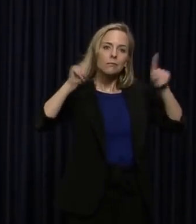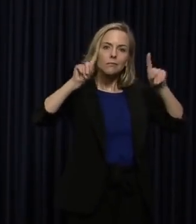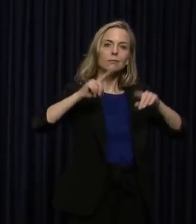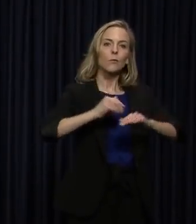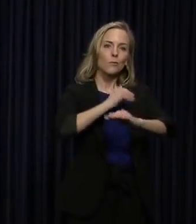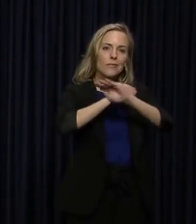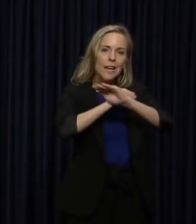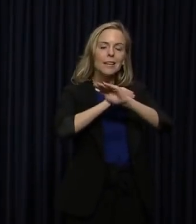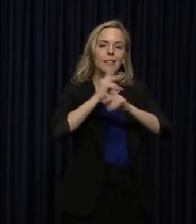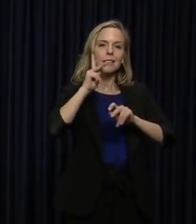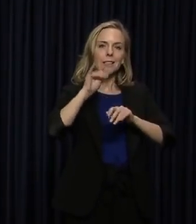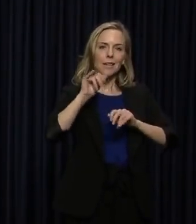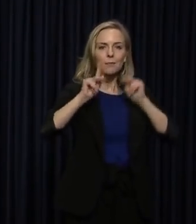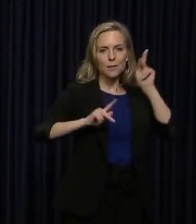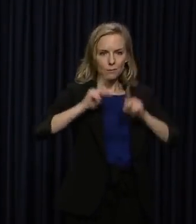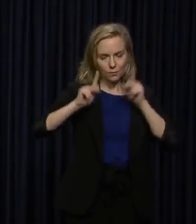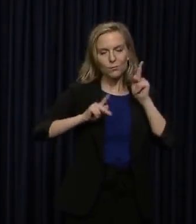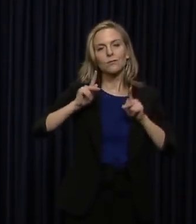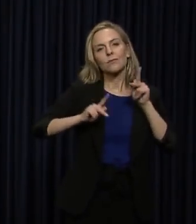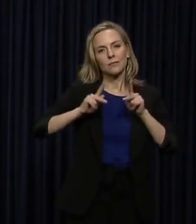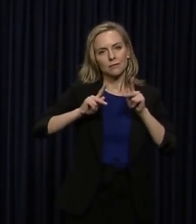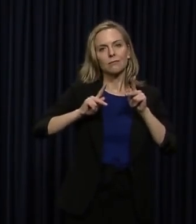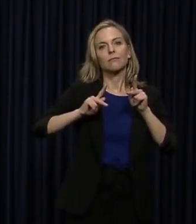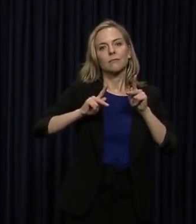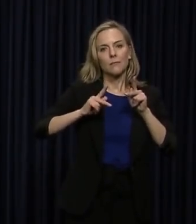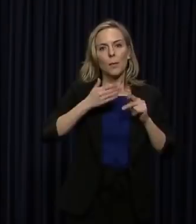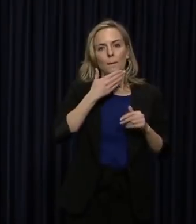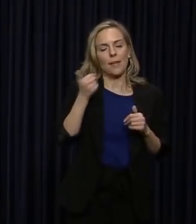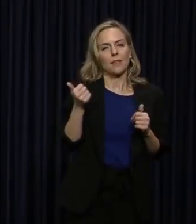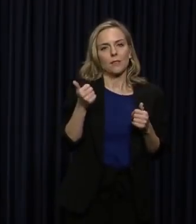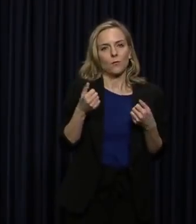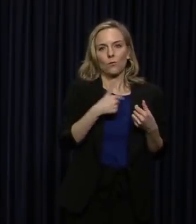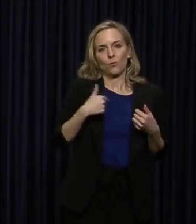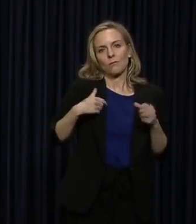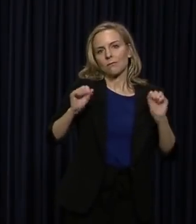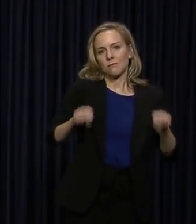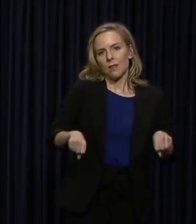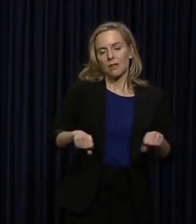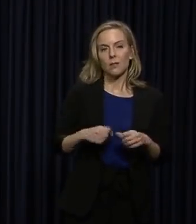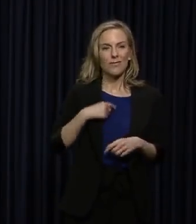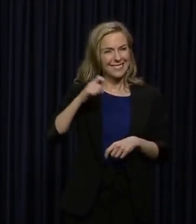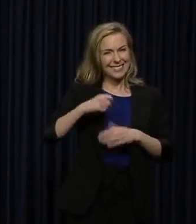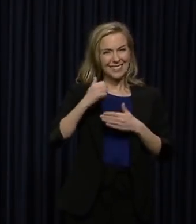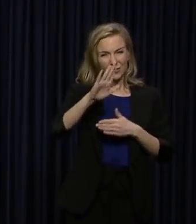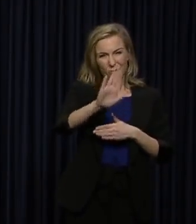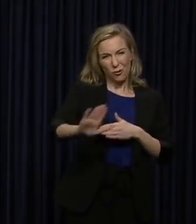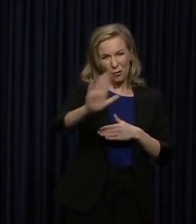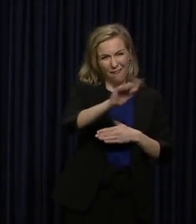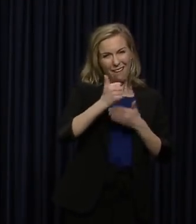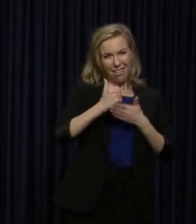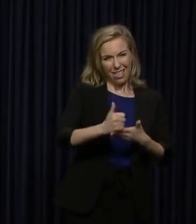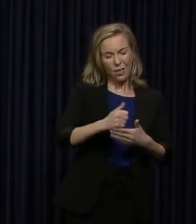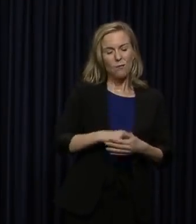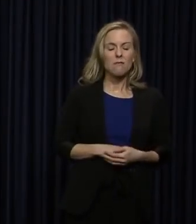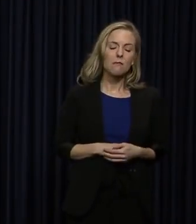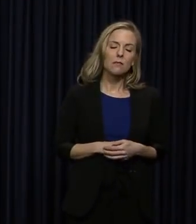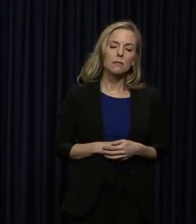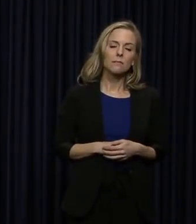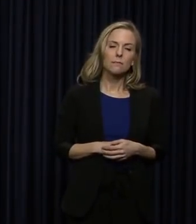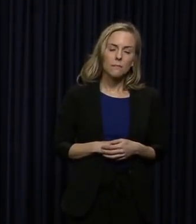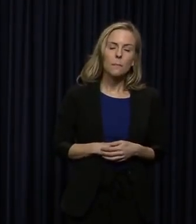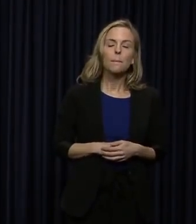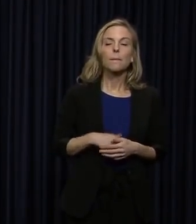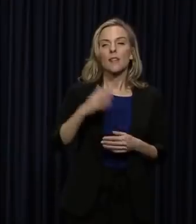protect Kentuckians to the very best degree. I need your help. I know that